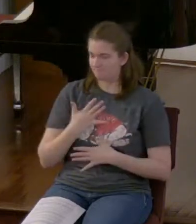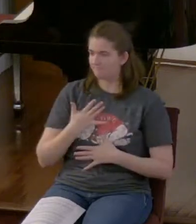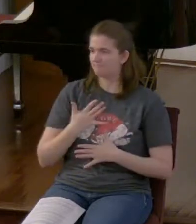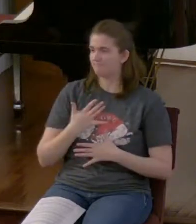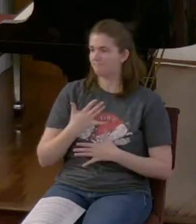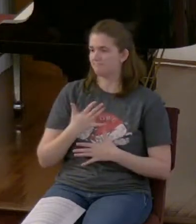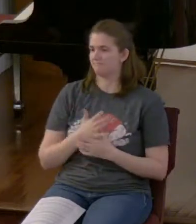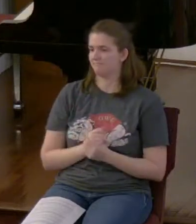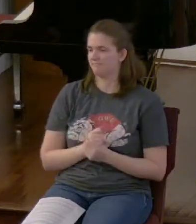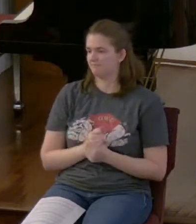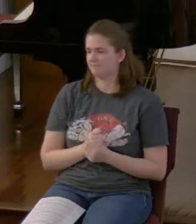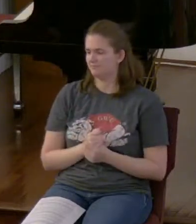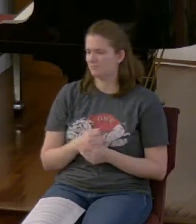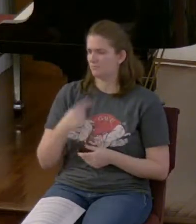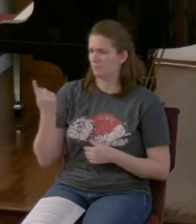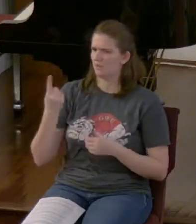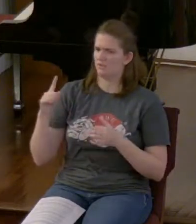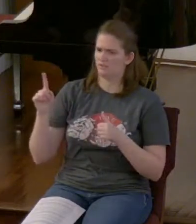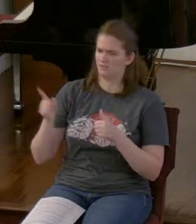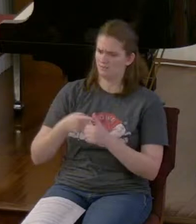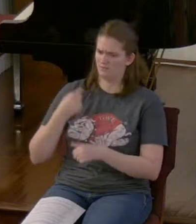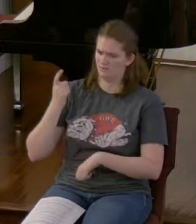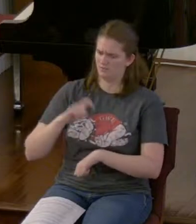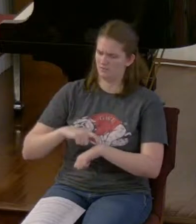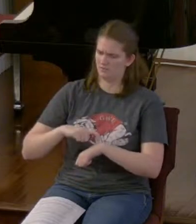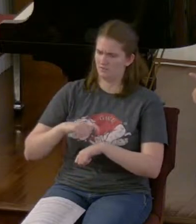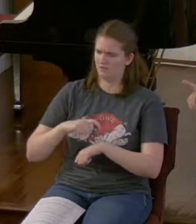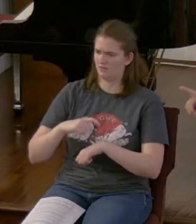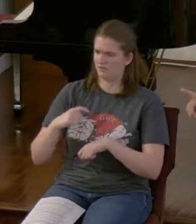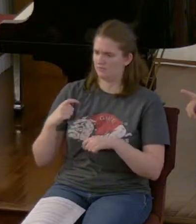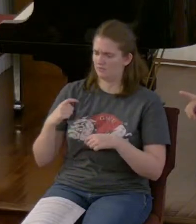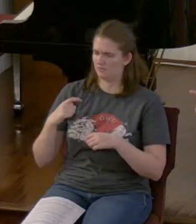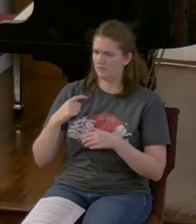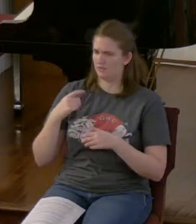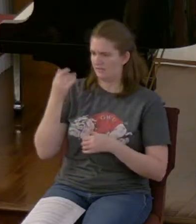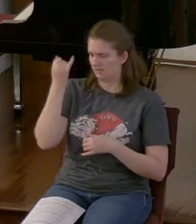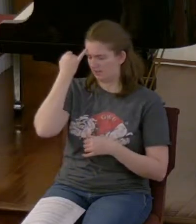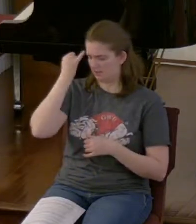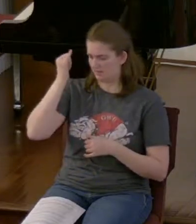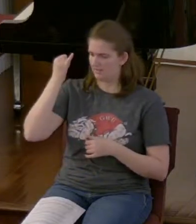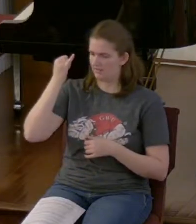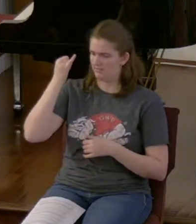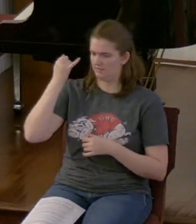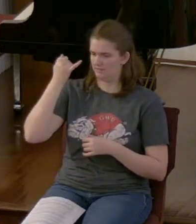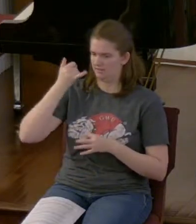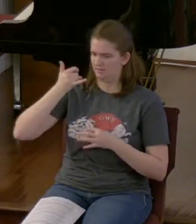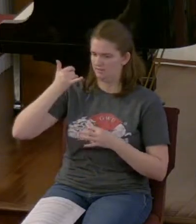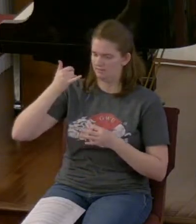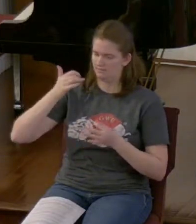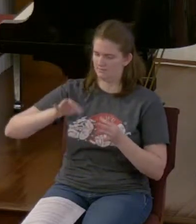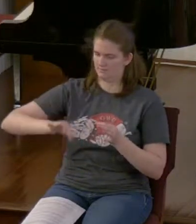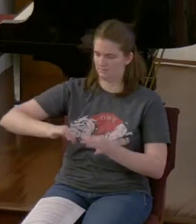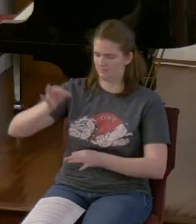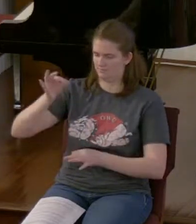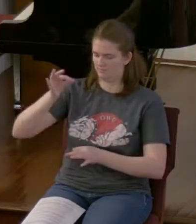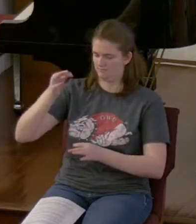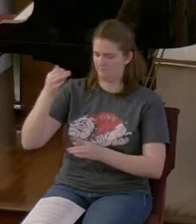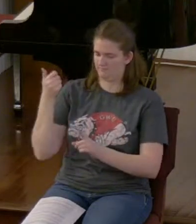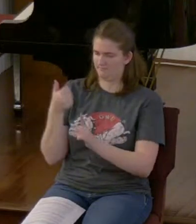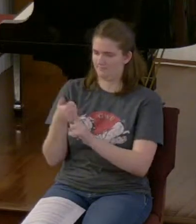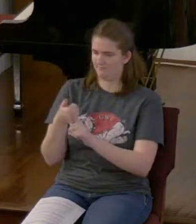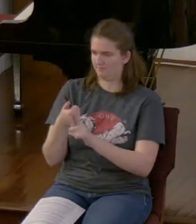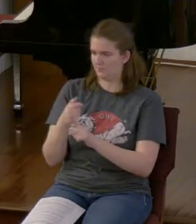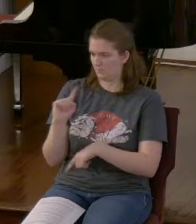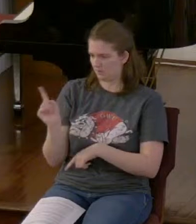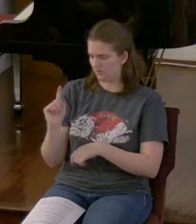the first times that it combines the idea that a spirit within the body. Look